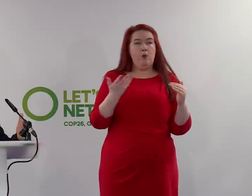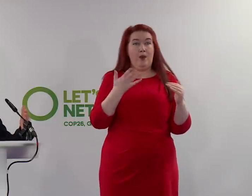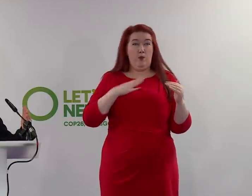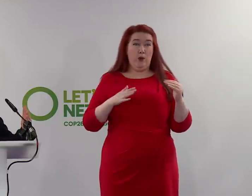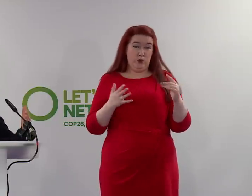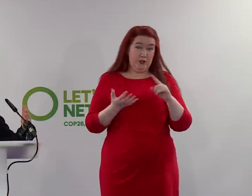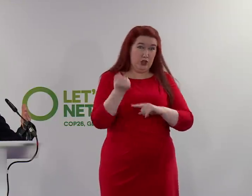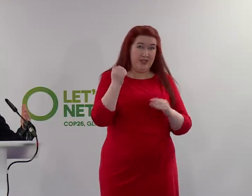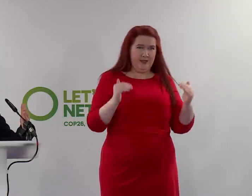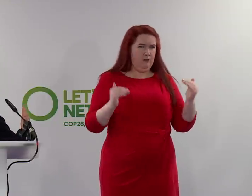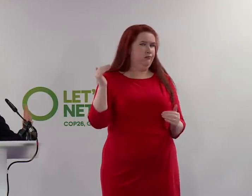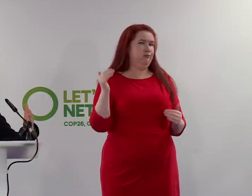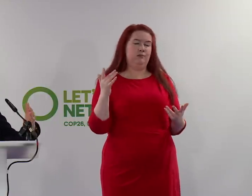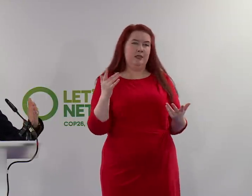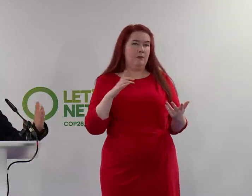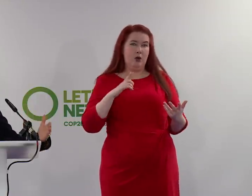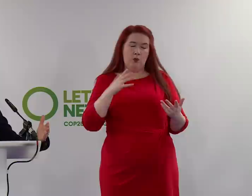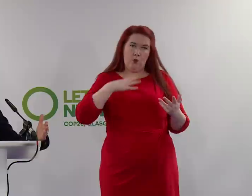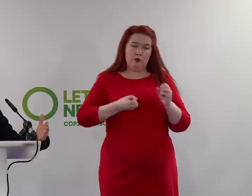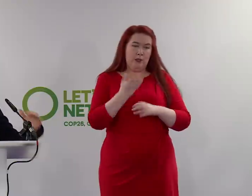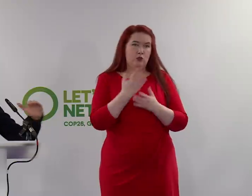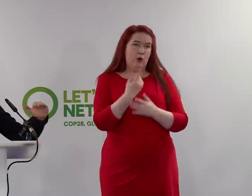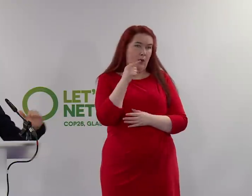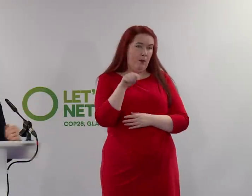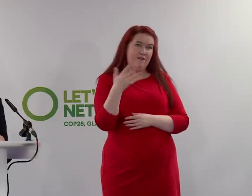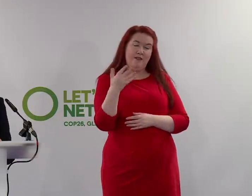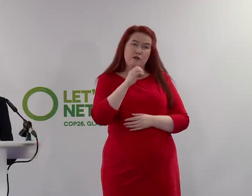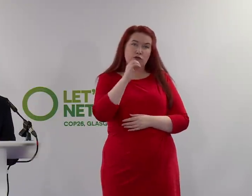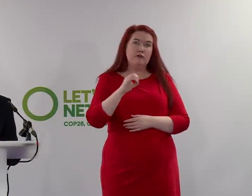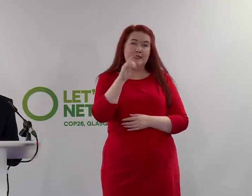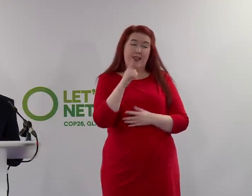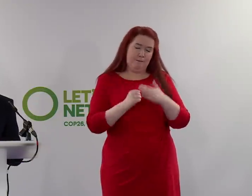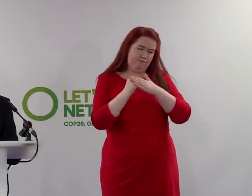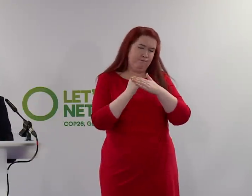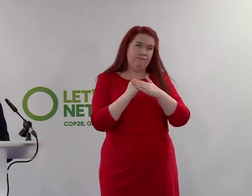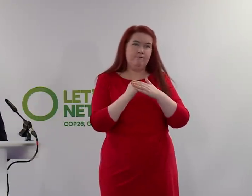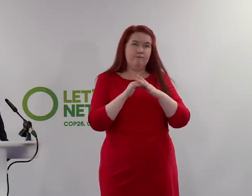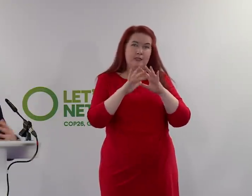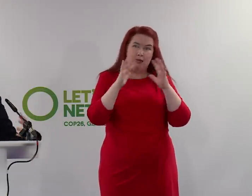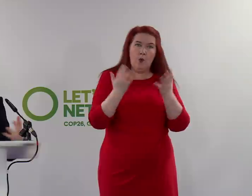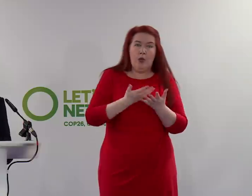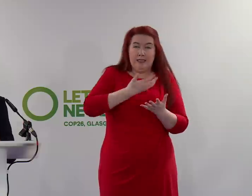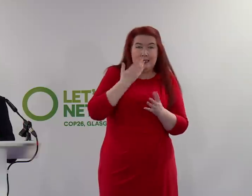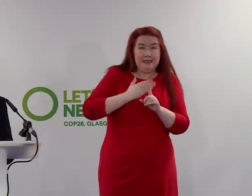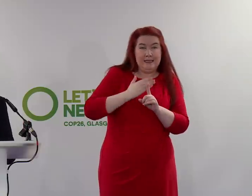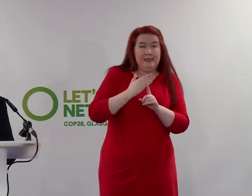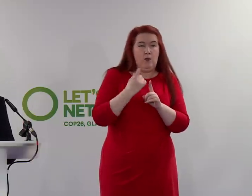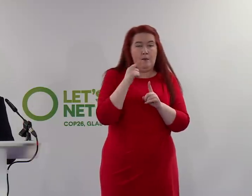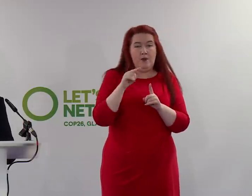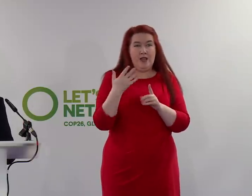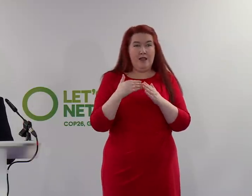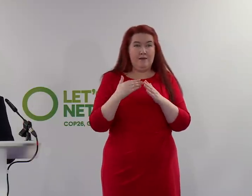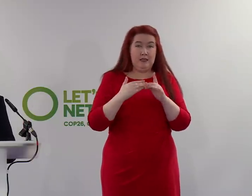.5 degrees alive as the limit of global warming and where we are right now. The collective commitments